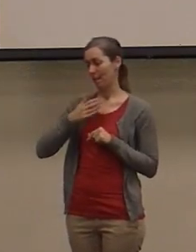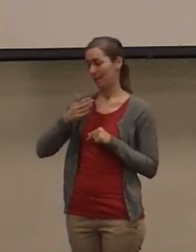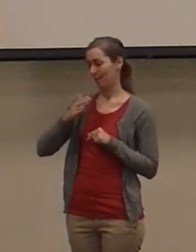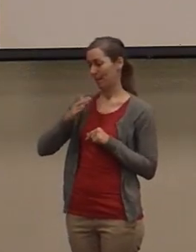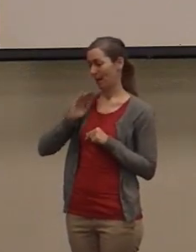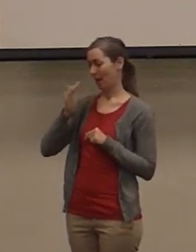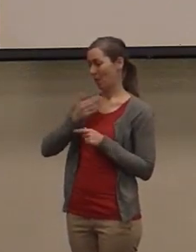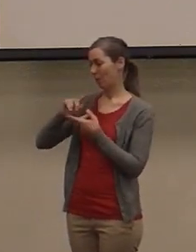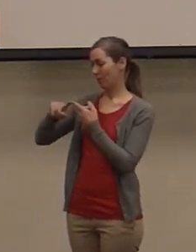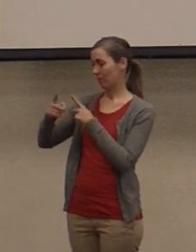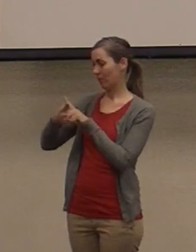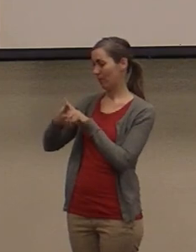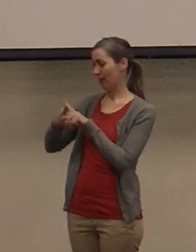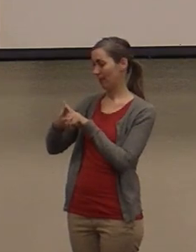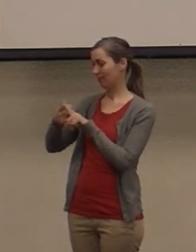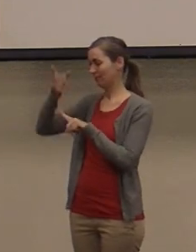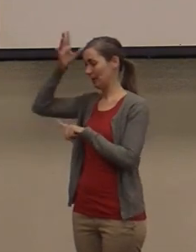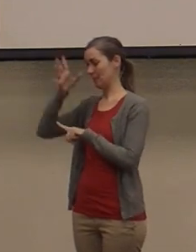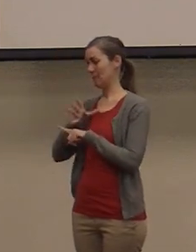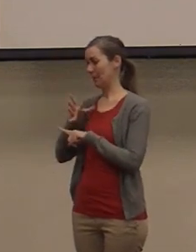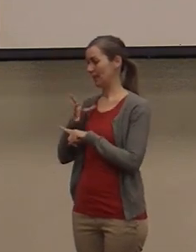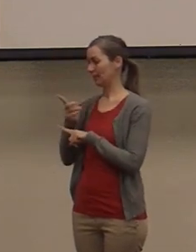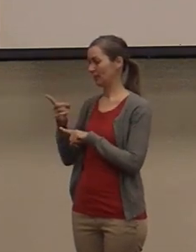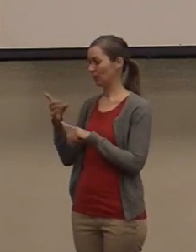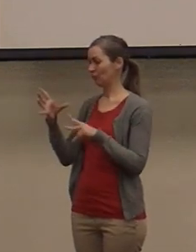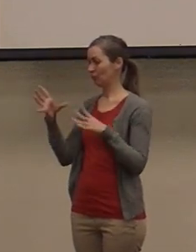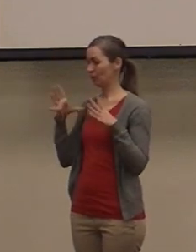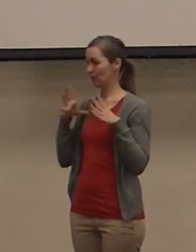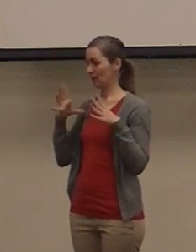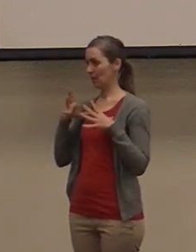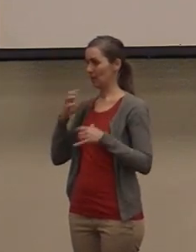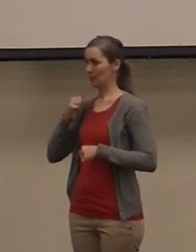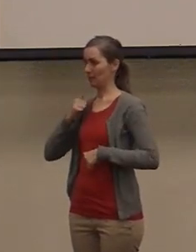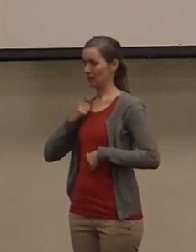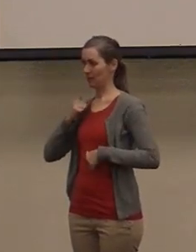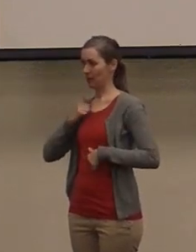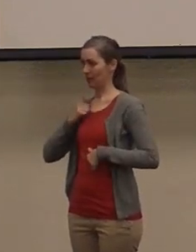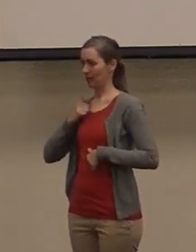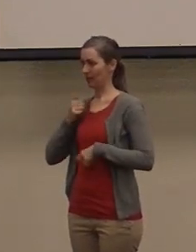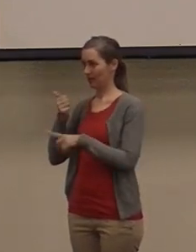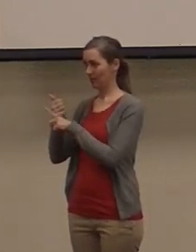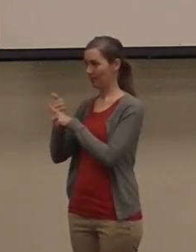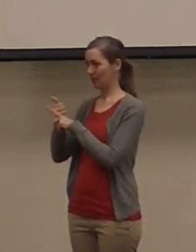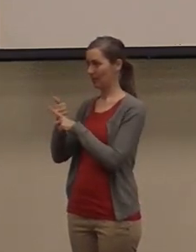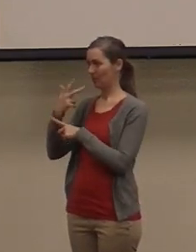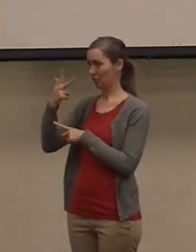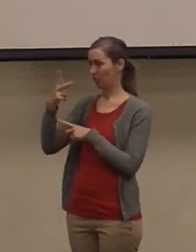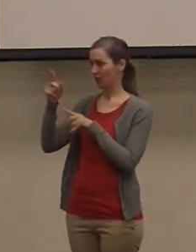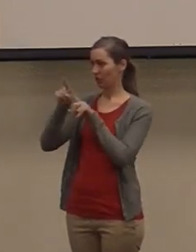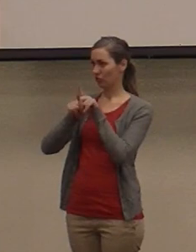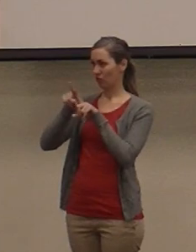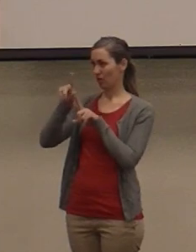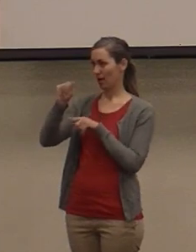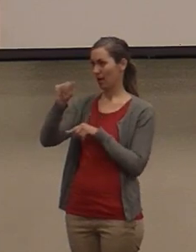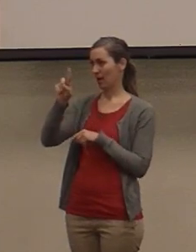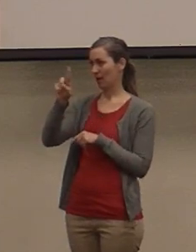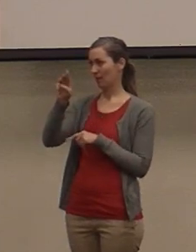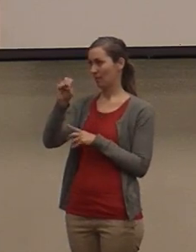from the military as a three-star vice admiral, and as you can imagine how